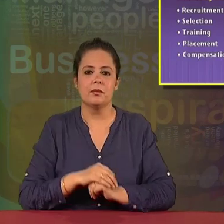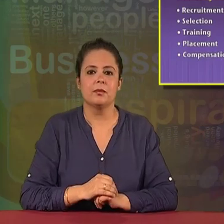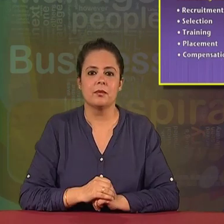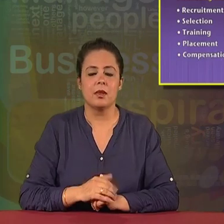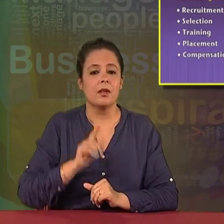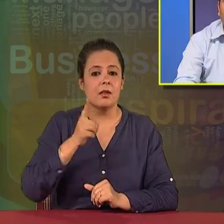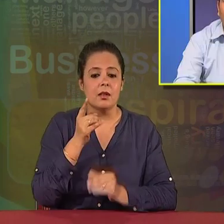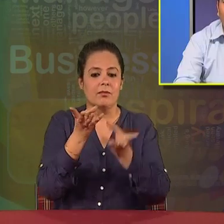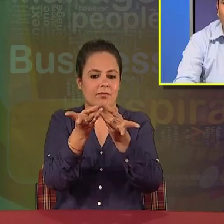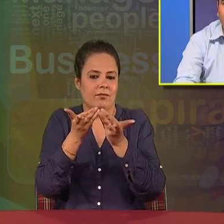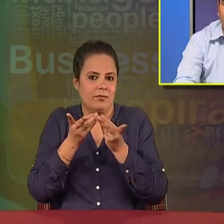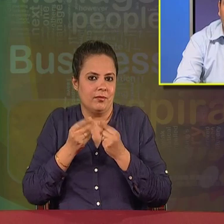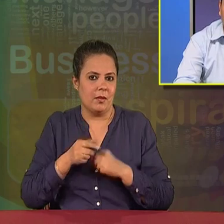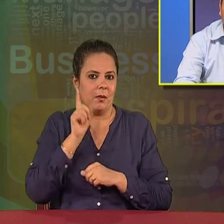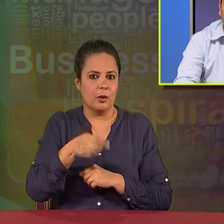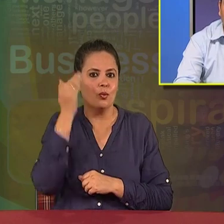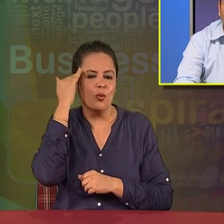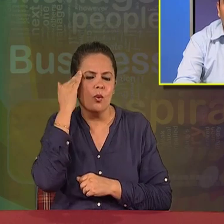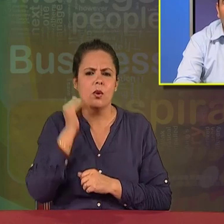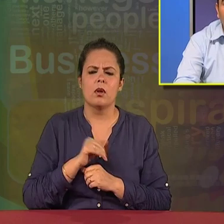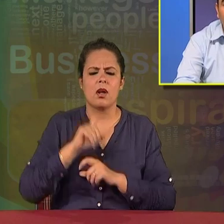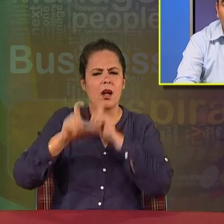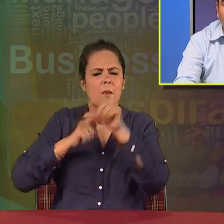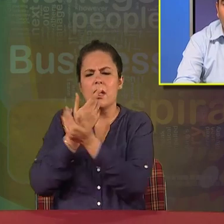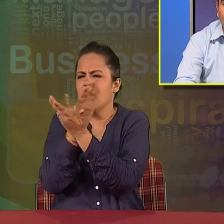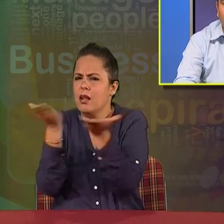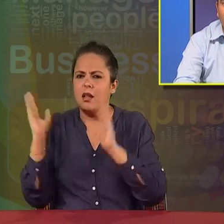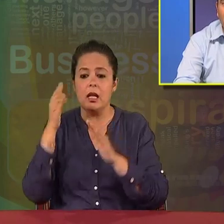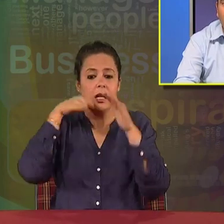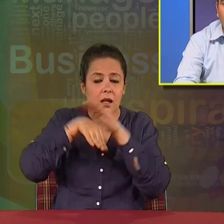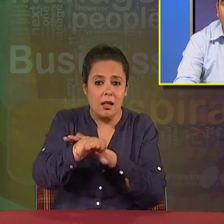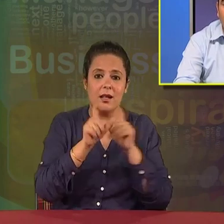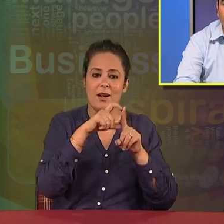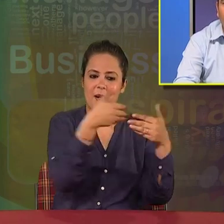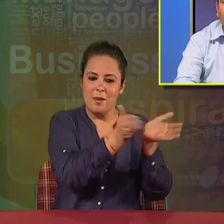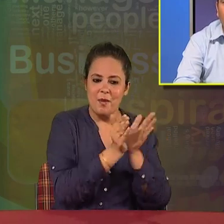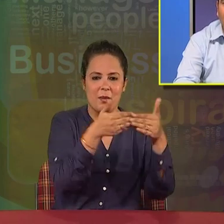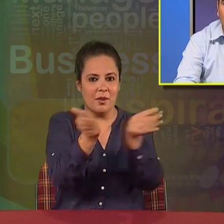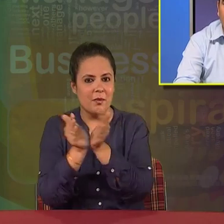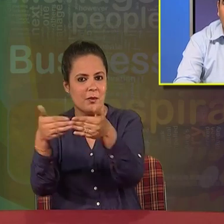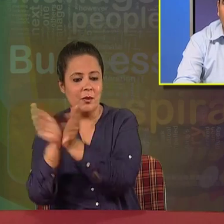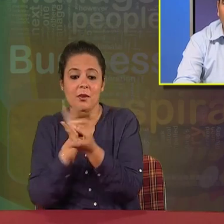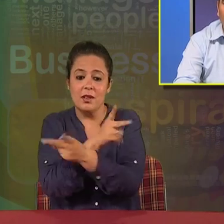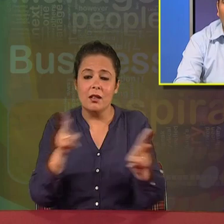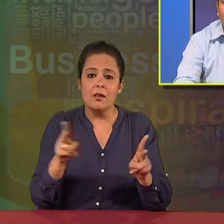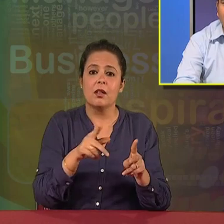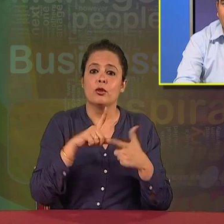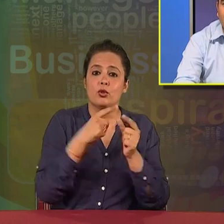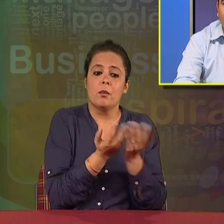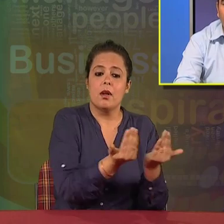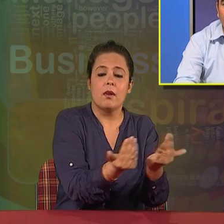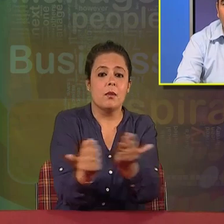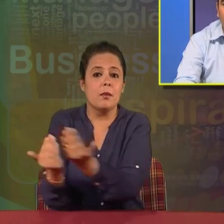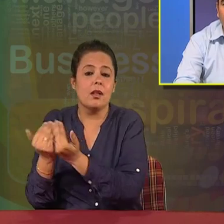requirements. In every company, we have to see that in various departments, where are the vacancies? All the